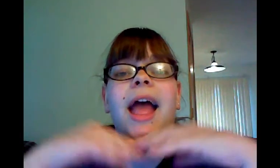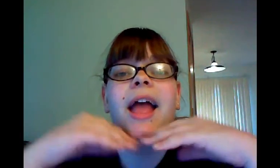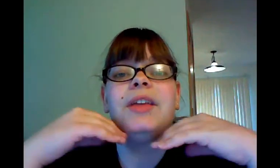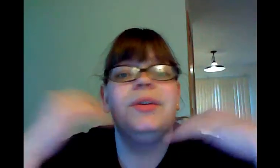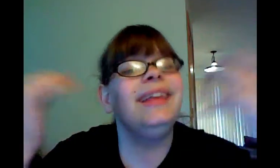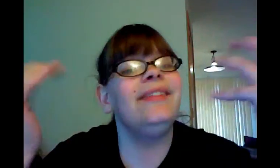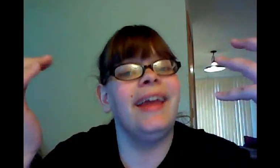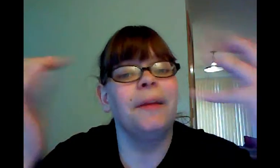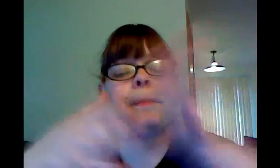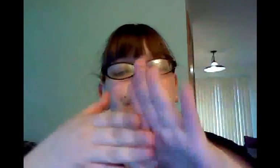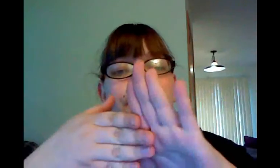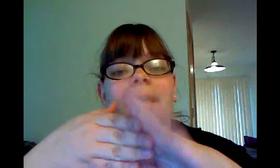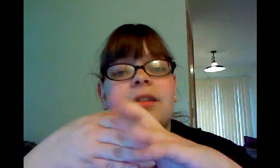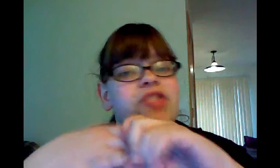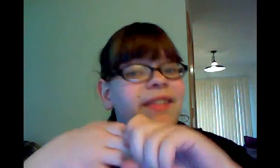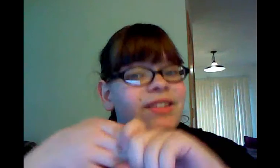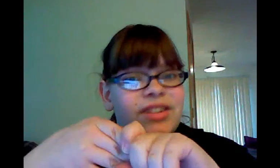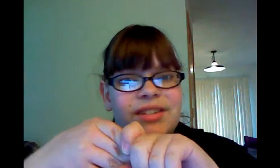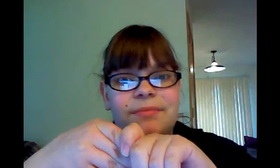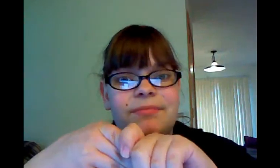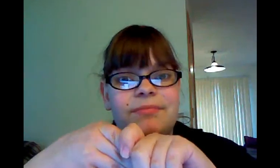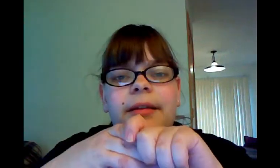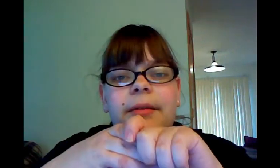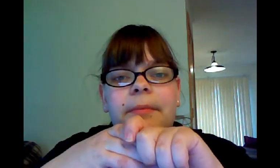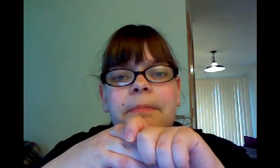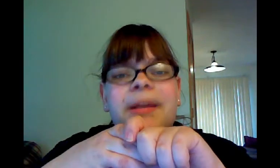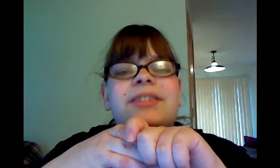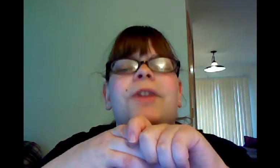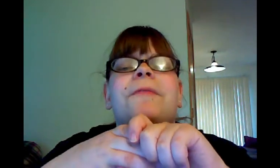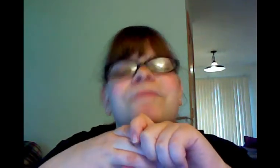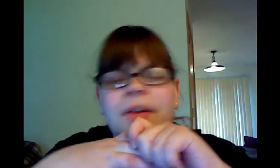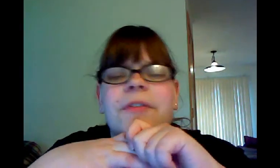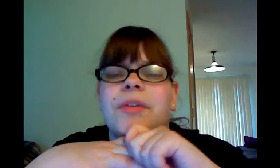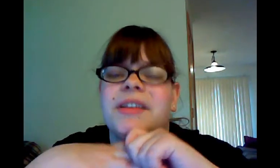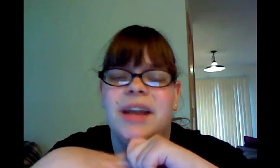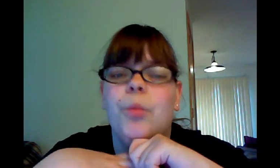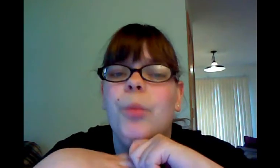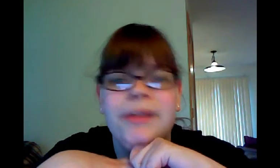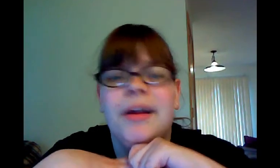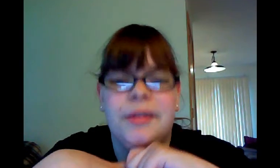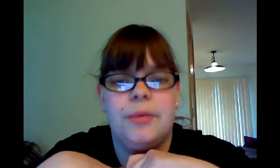You can leave there. Challenges. Because there are very few things that I will not do.